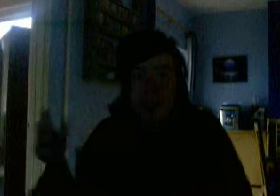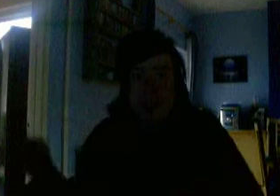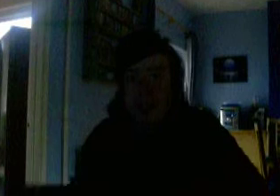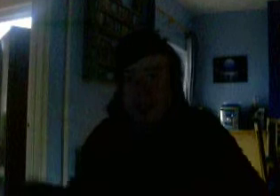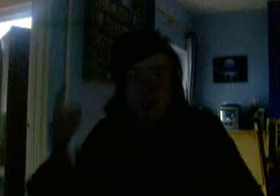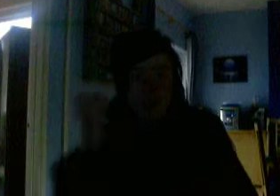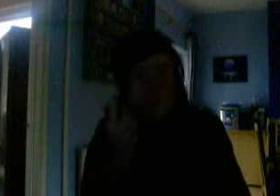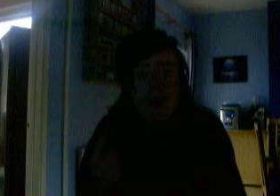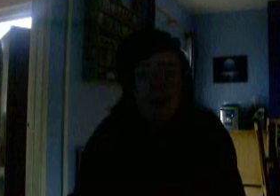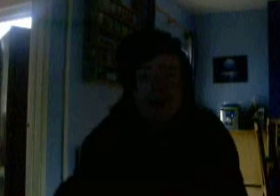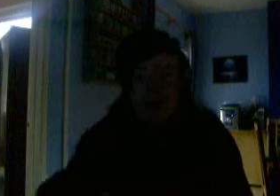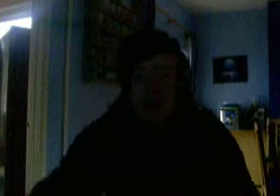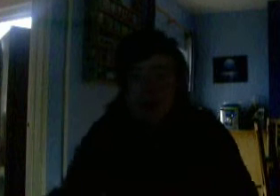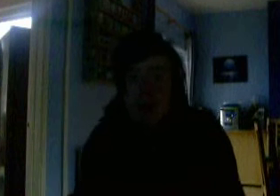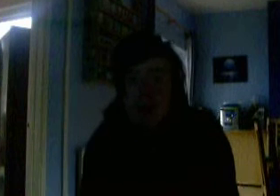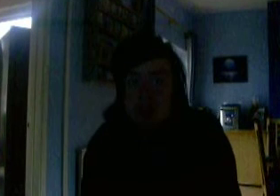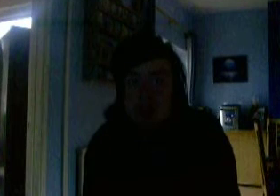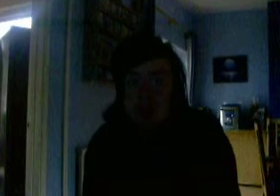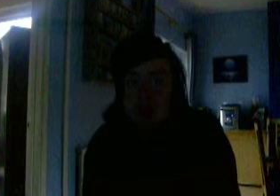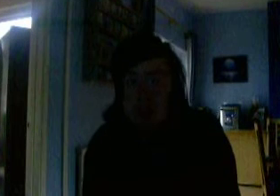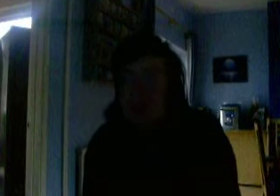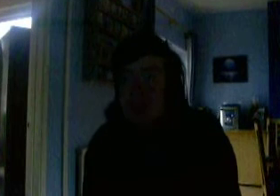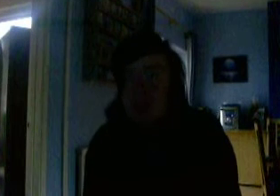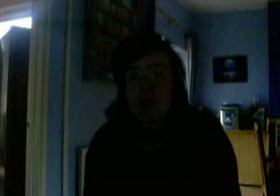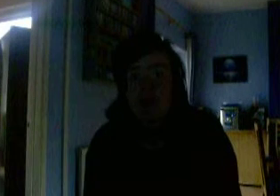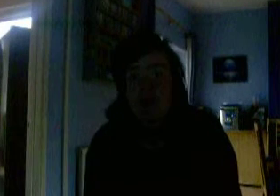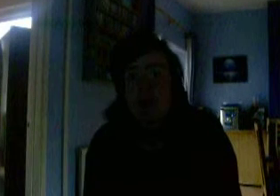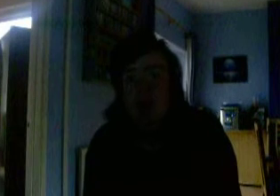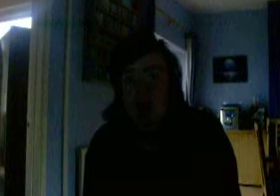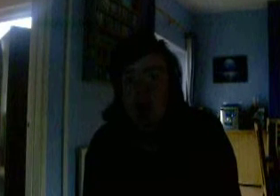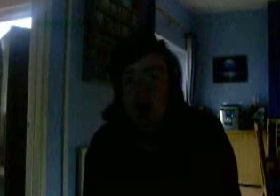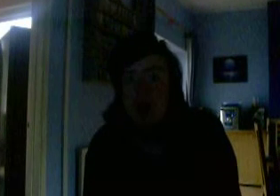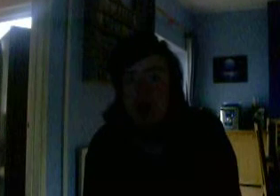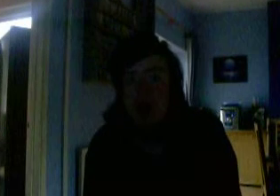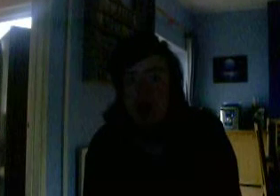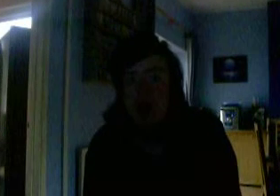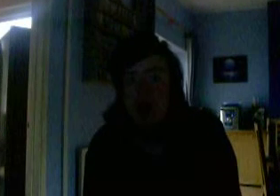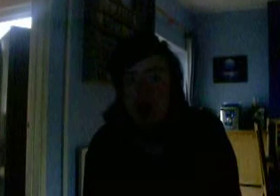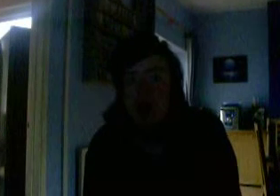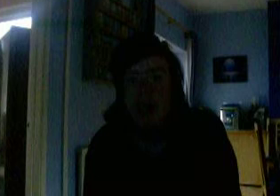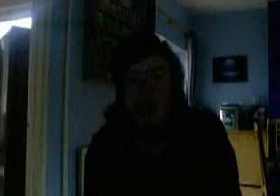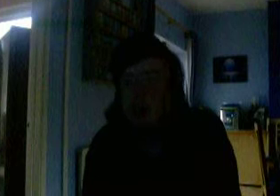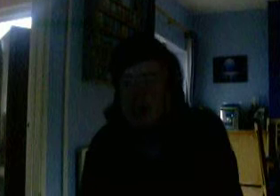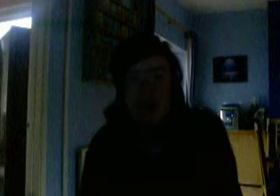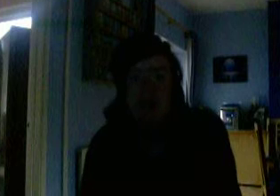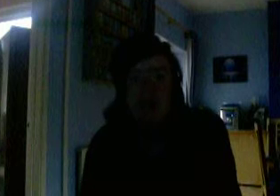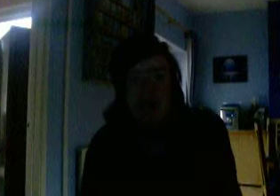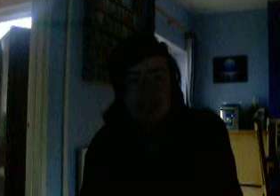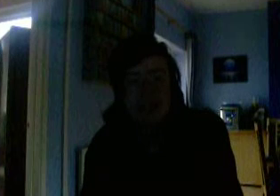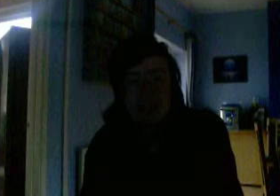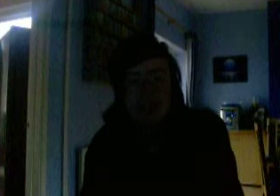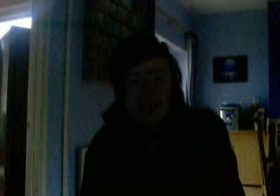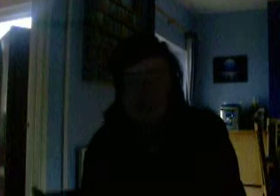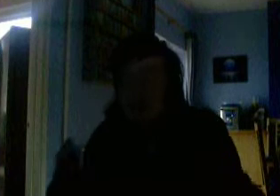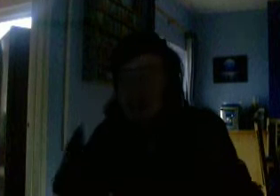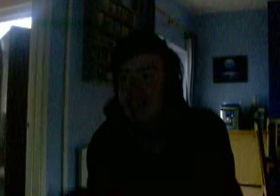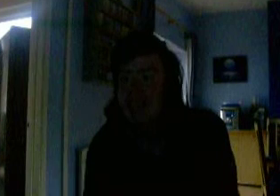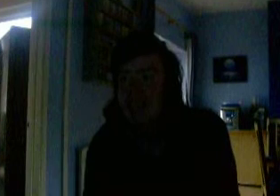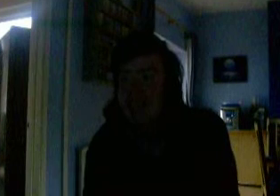they decided that the one black character that's going to be in it is going to be slow. How could they do that? How exactly could they do